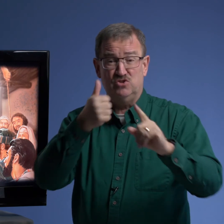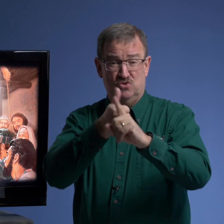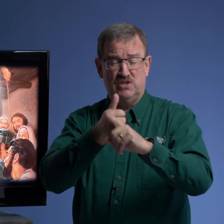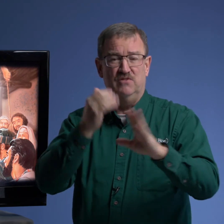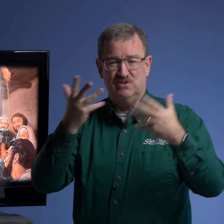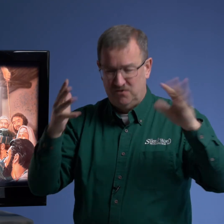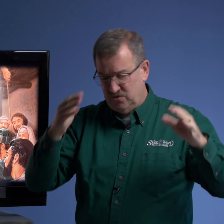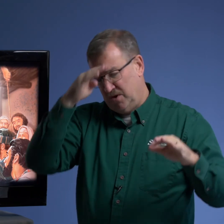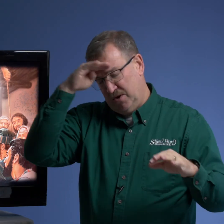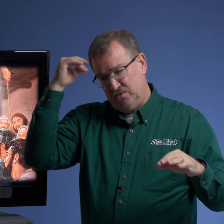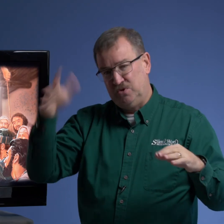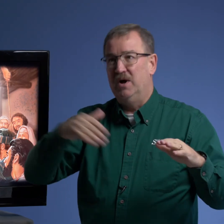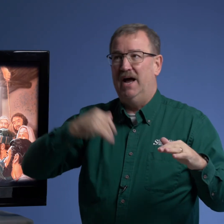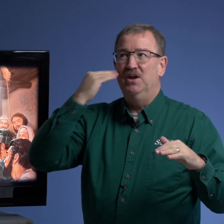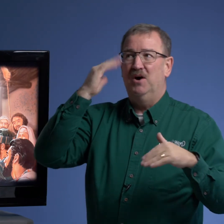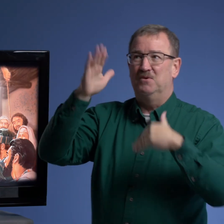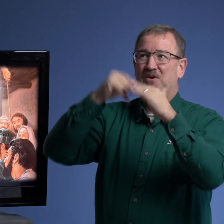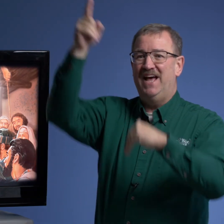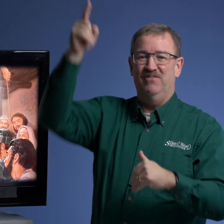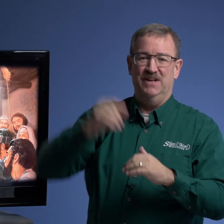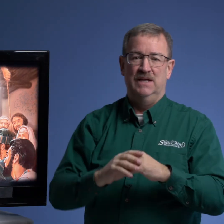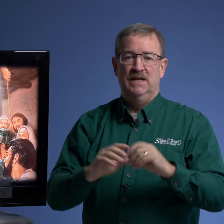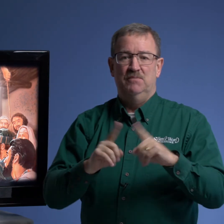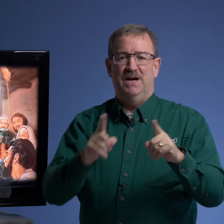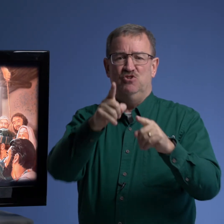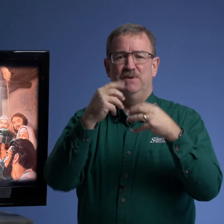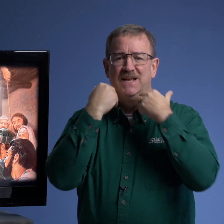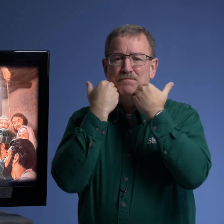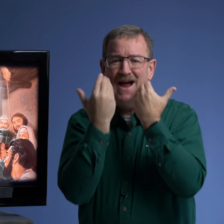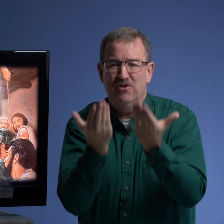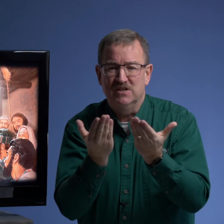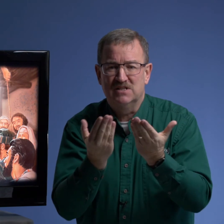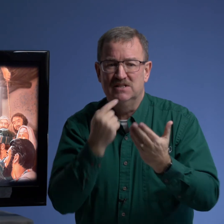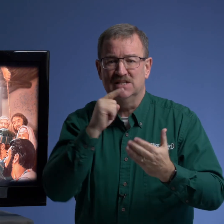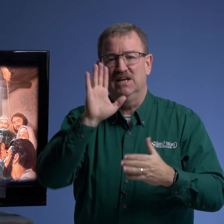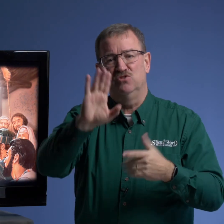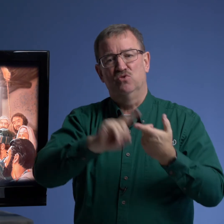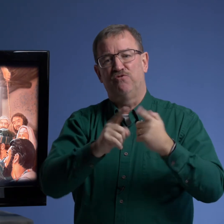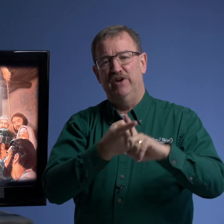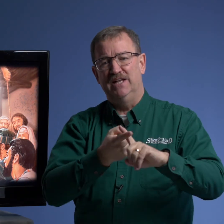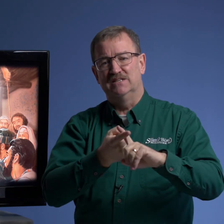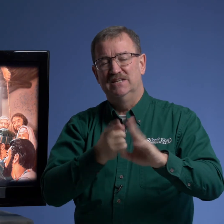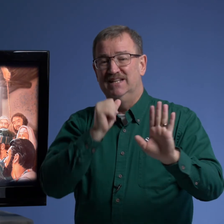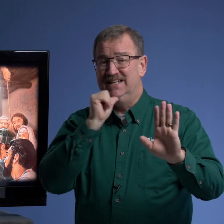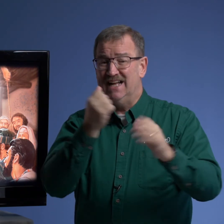yourself you said i know i'm going to heaven but you've been embarrassed to tell your friends not